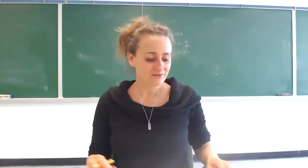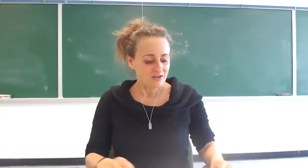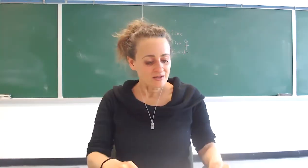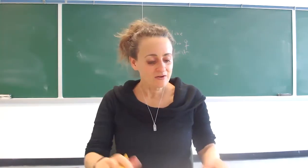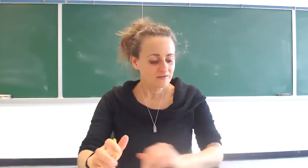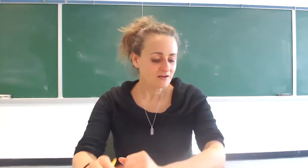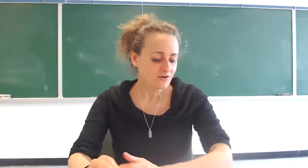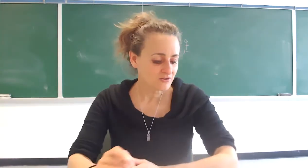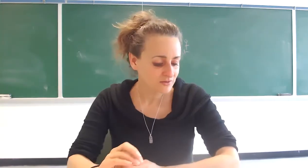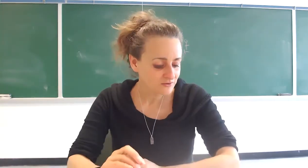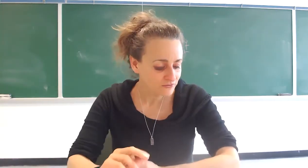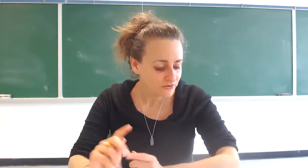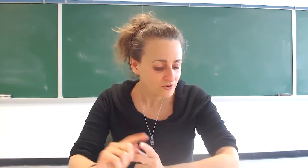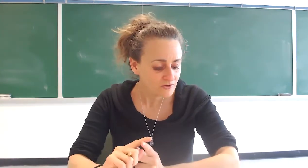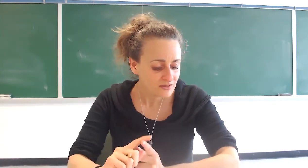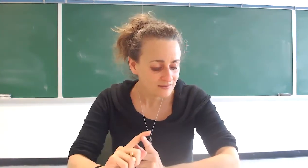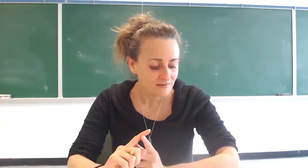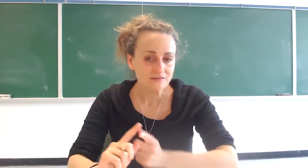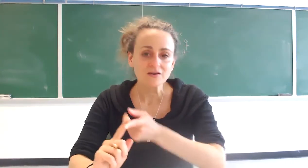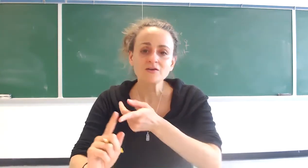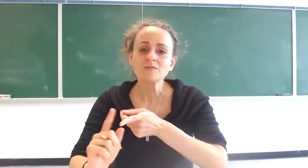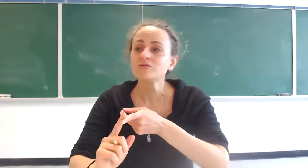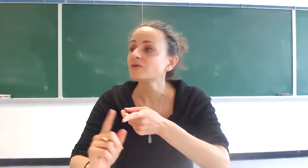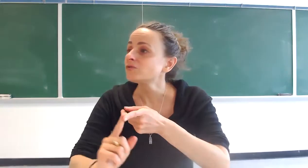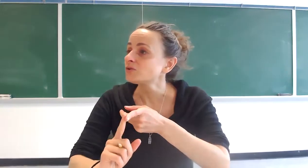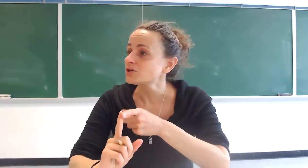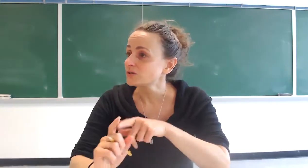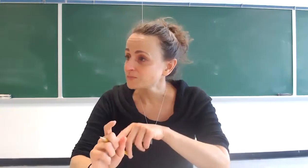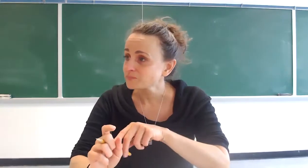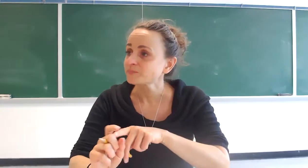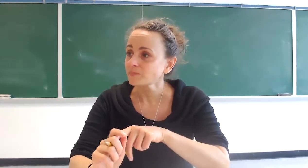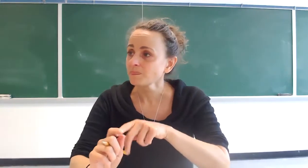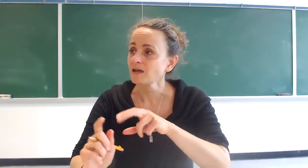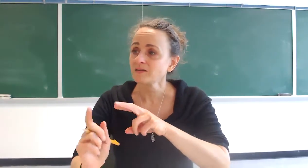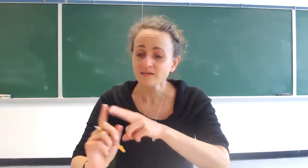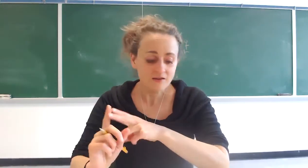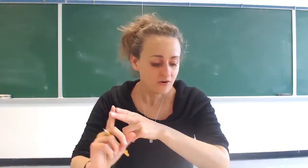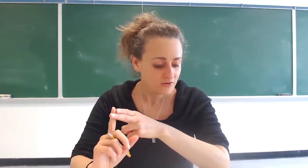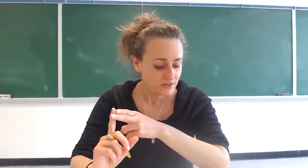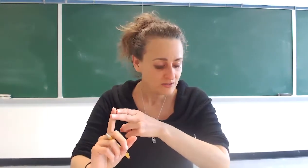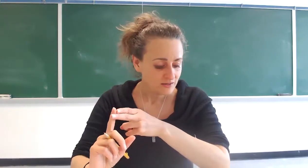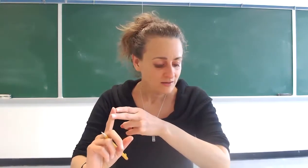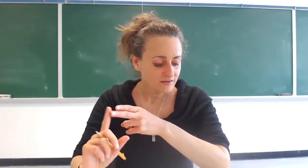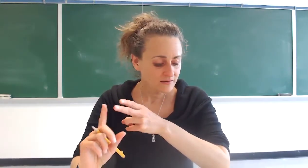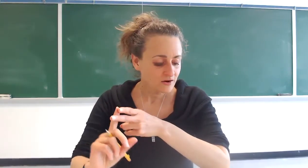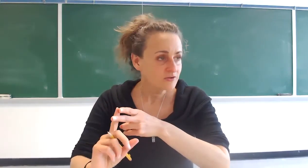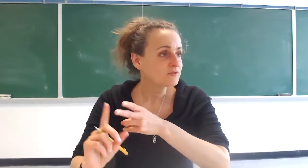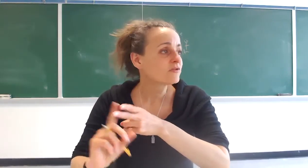here's the argument the first argument is the argument from torture and the second argument is the argument from